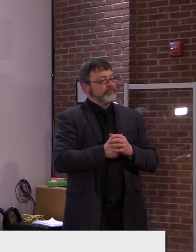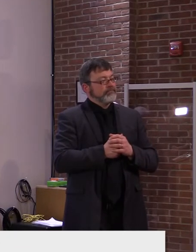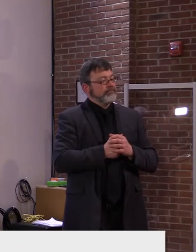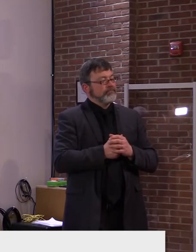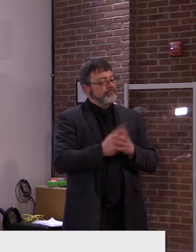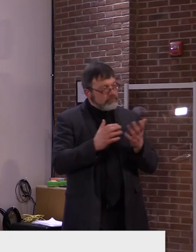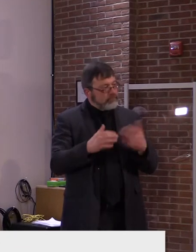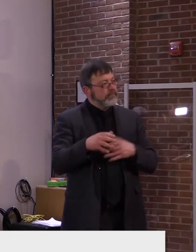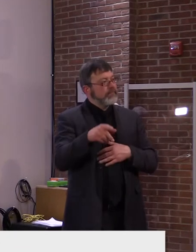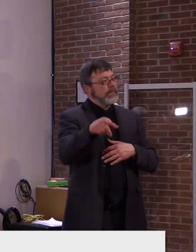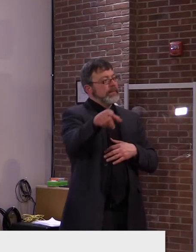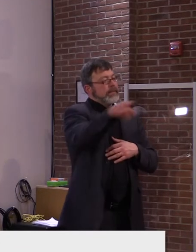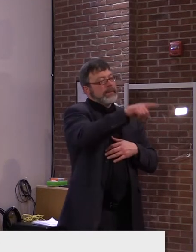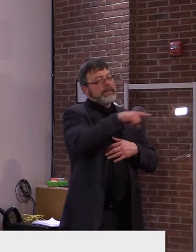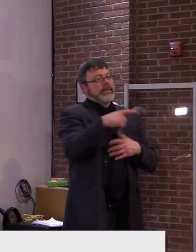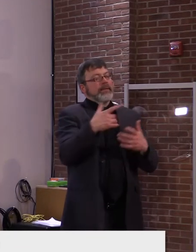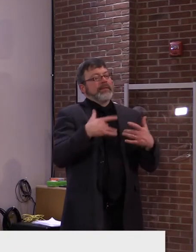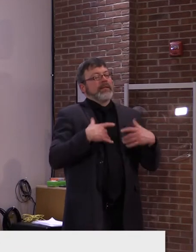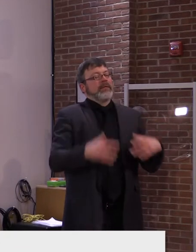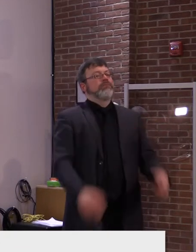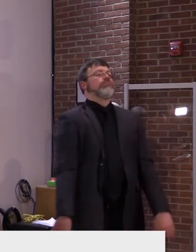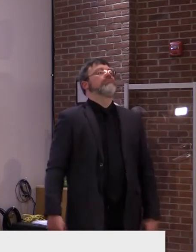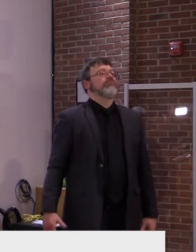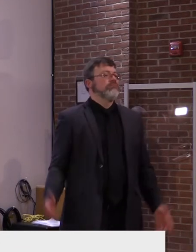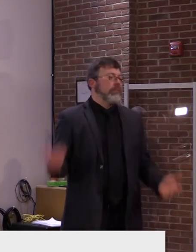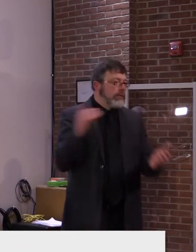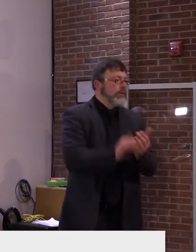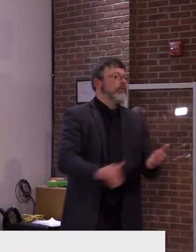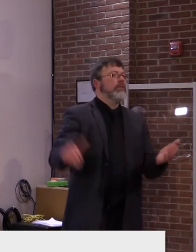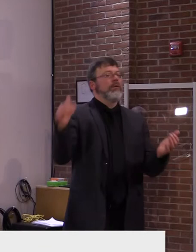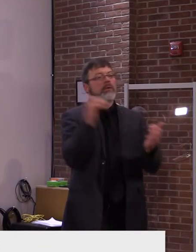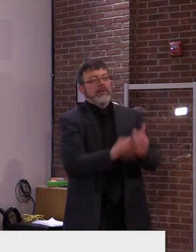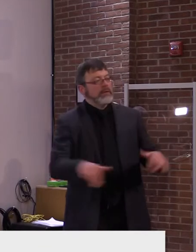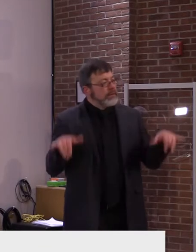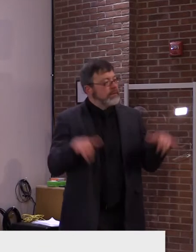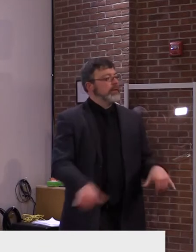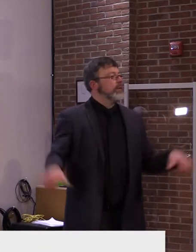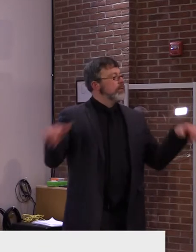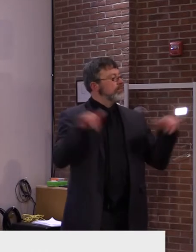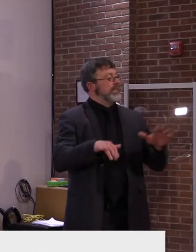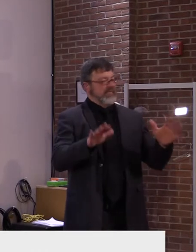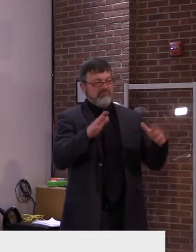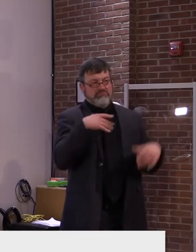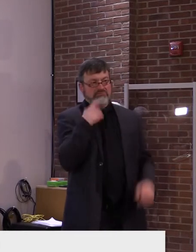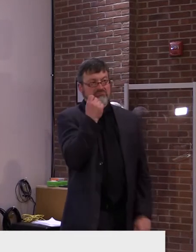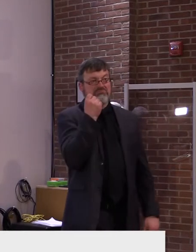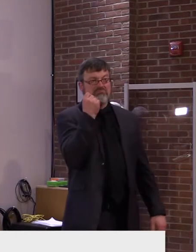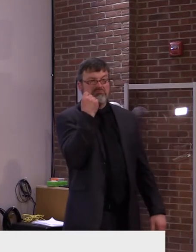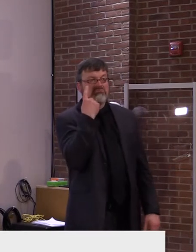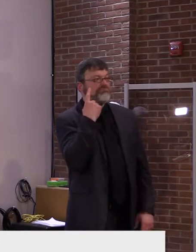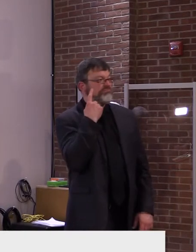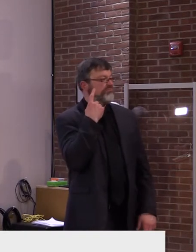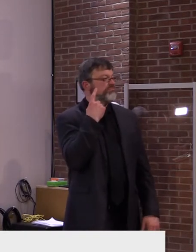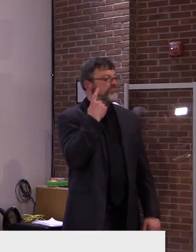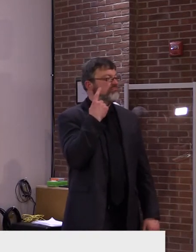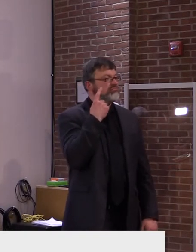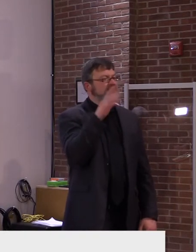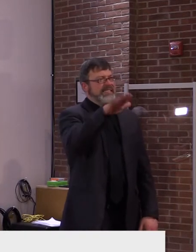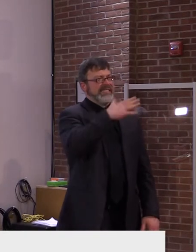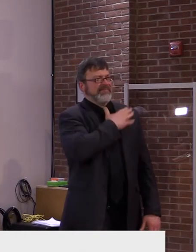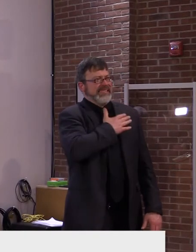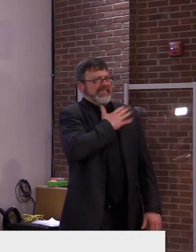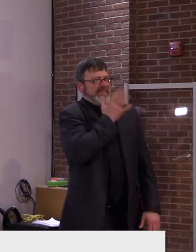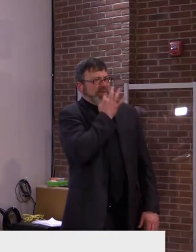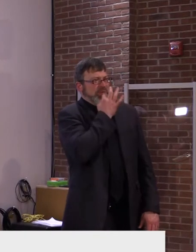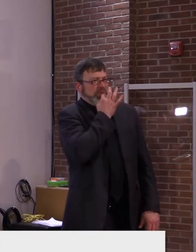and we need to stay focused on keeping it from spreading. Avoid gatherings and crowds, wear your mask, and if you